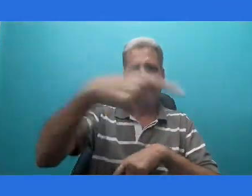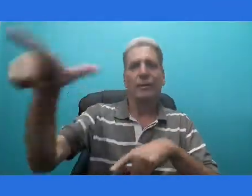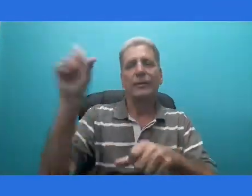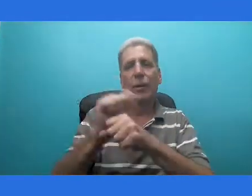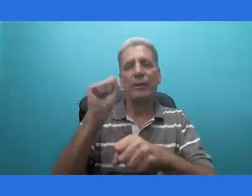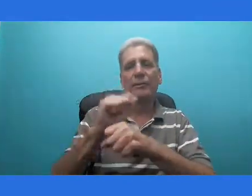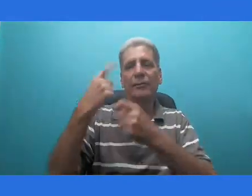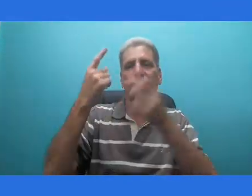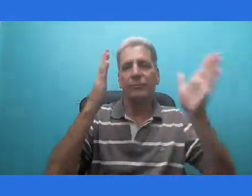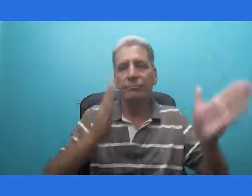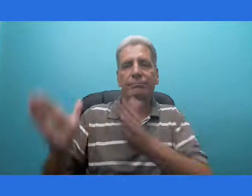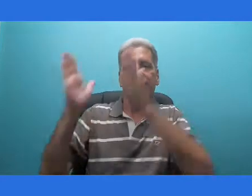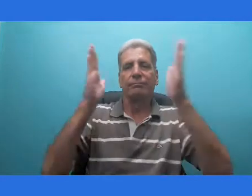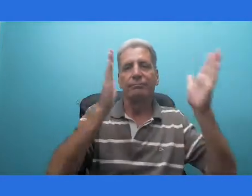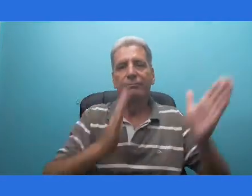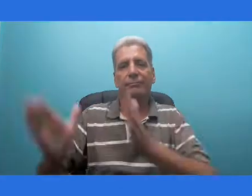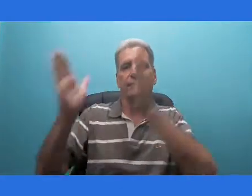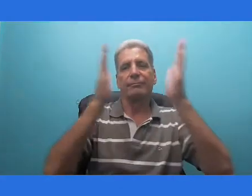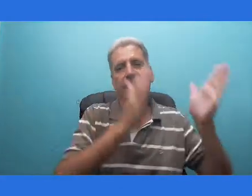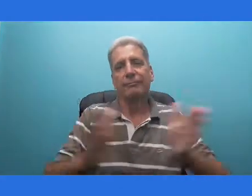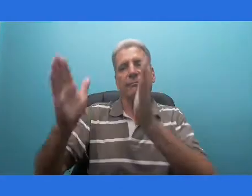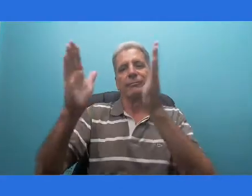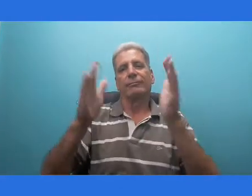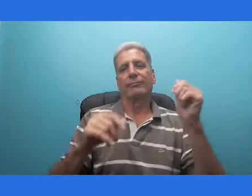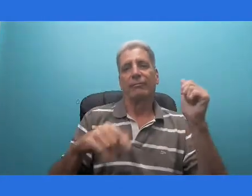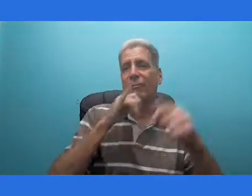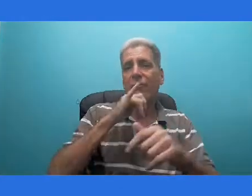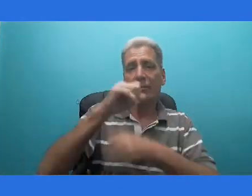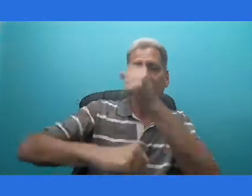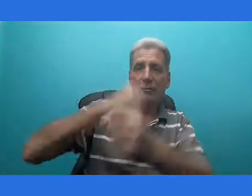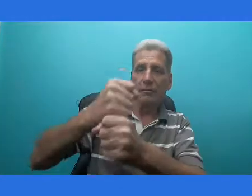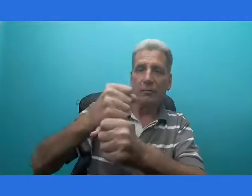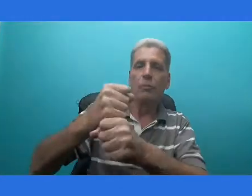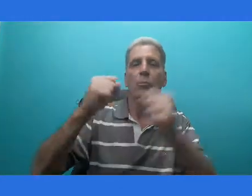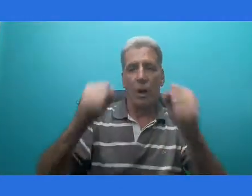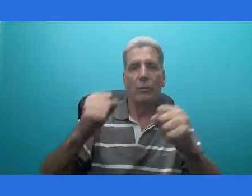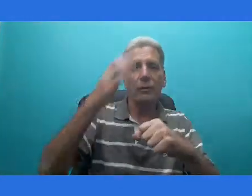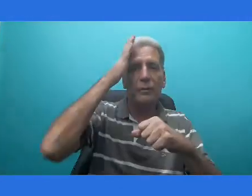I'm struggling with being old and it feels annoying. It feels annoying